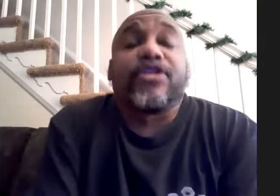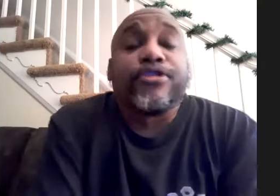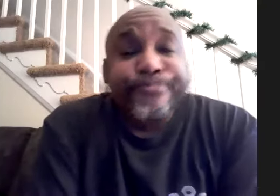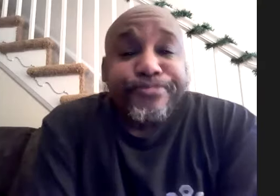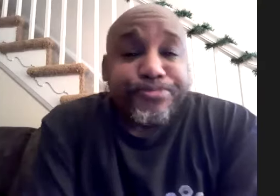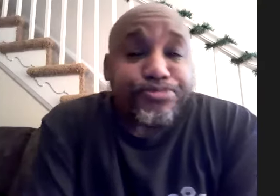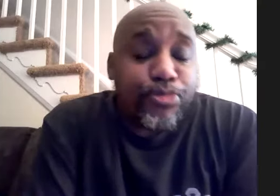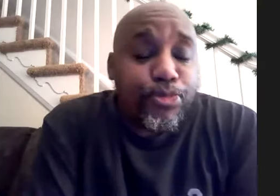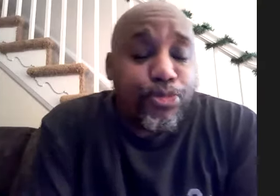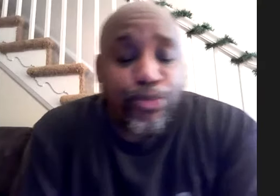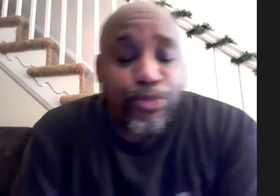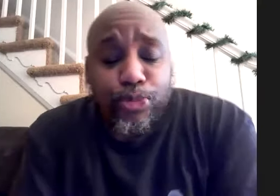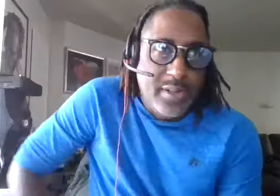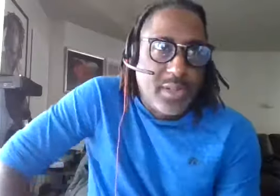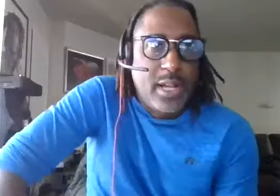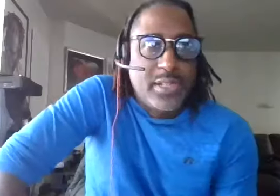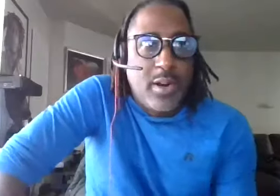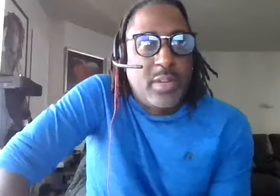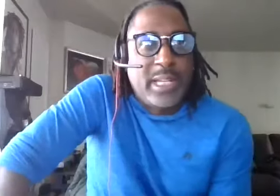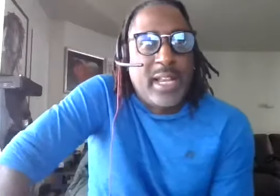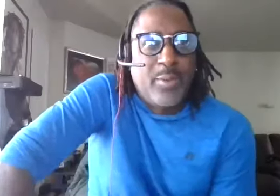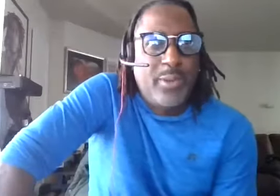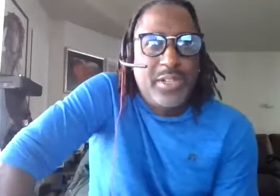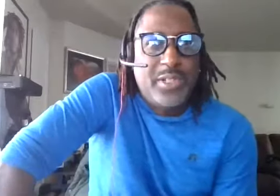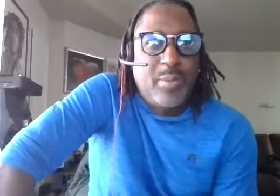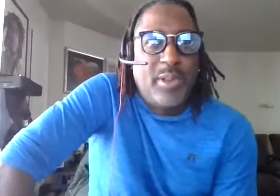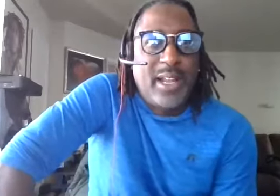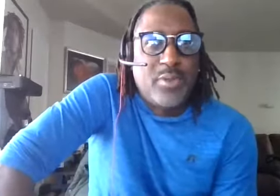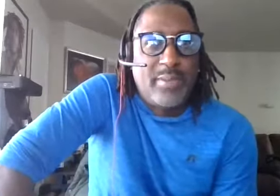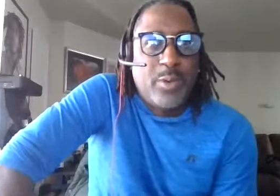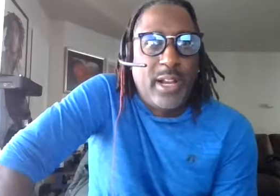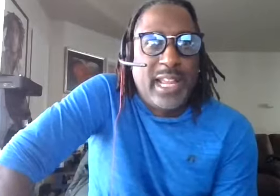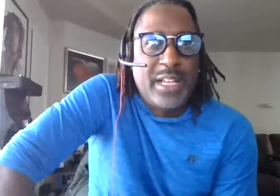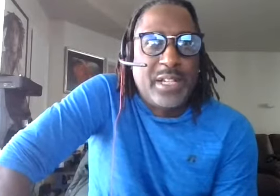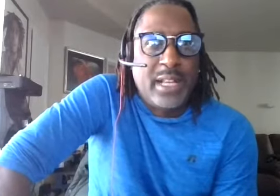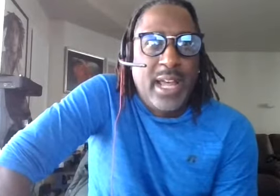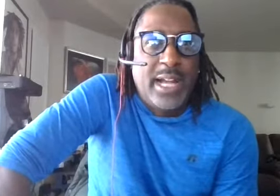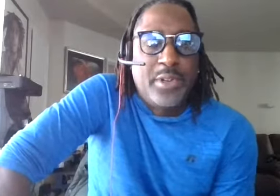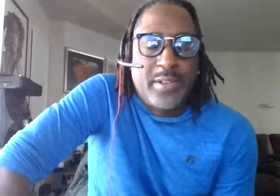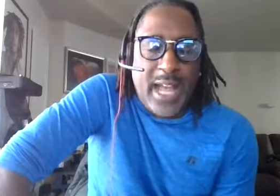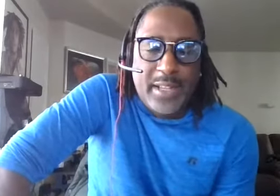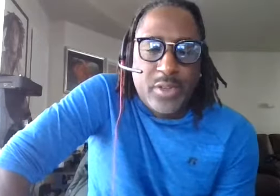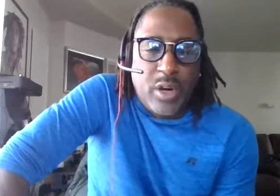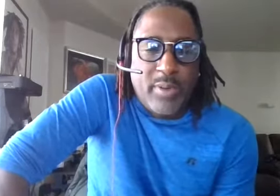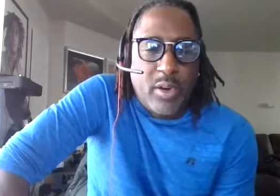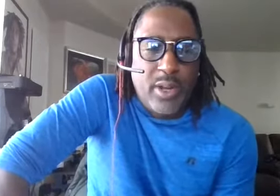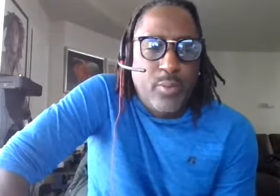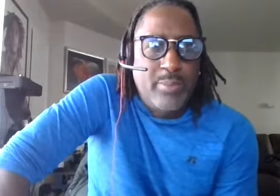okay so i'm gonna go ahead and start at the beginning when did you start playing drums at what age and i know your dad is a drummer what what